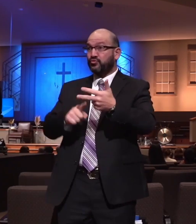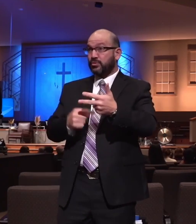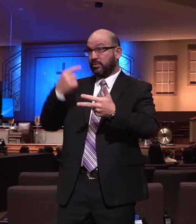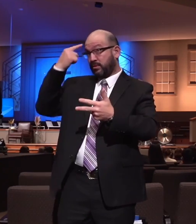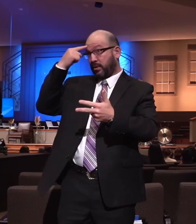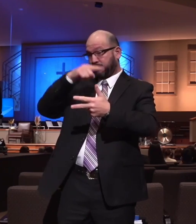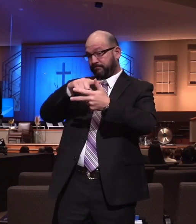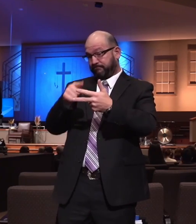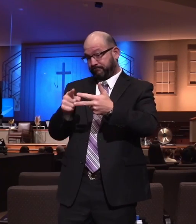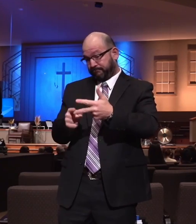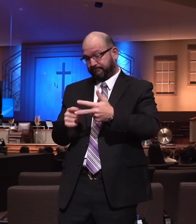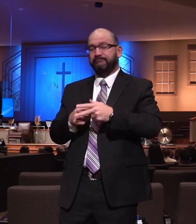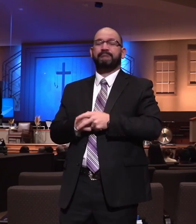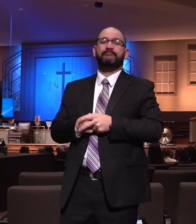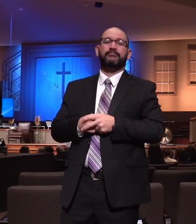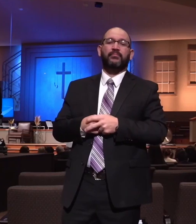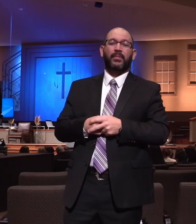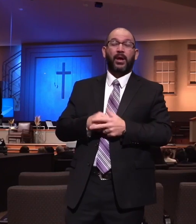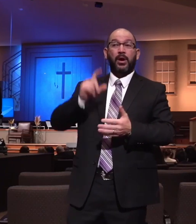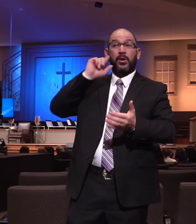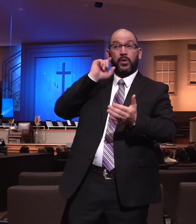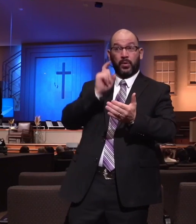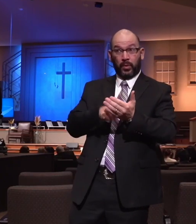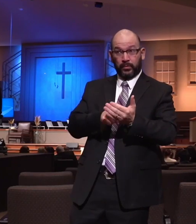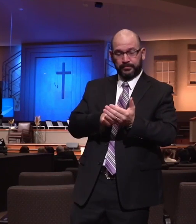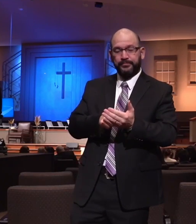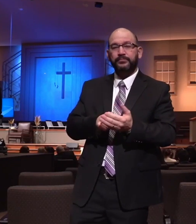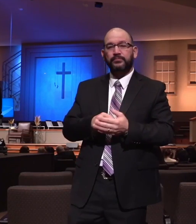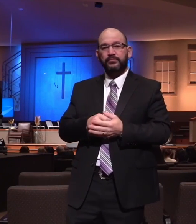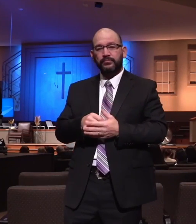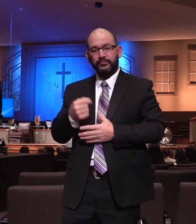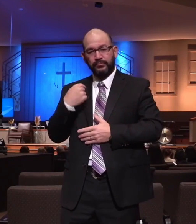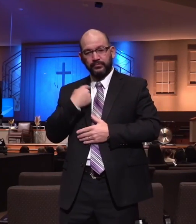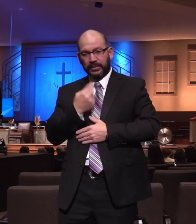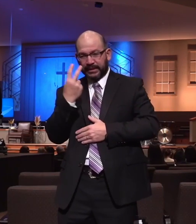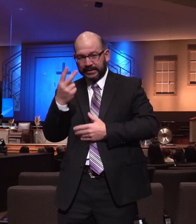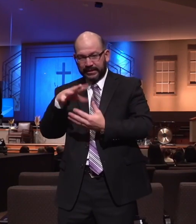First of all, I want you to notice that we are observing spiritual rejoicing.